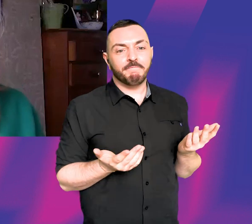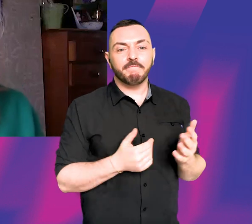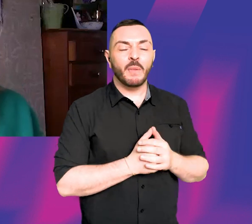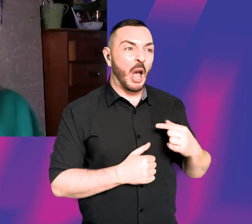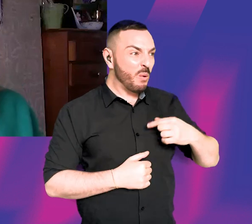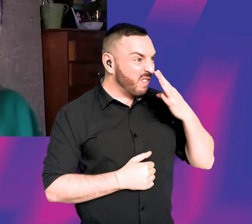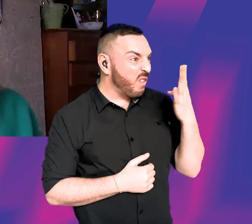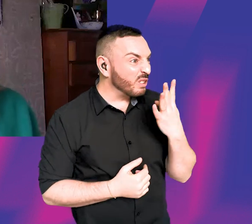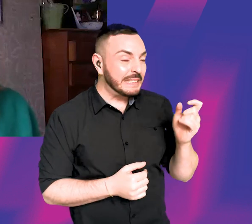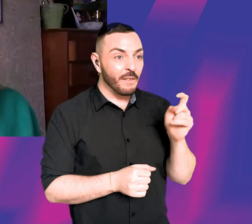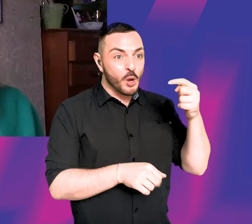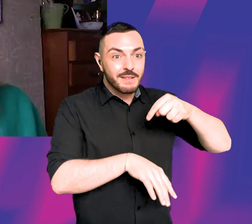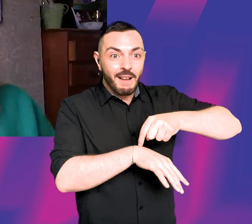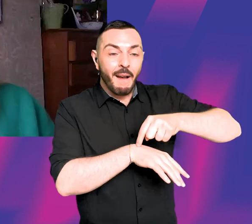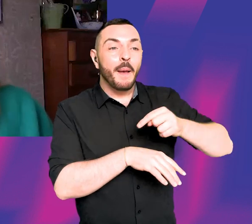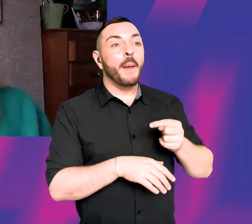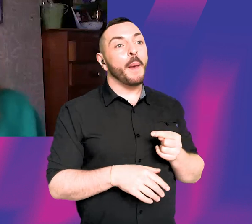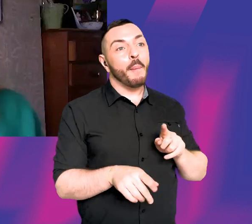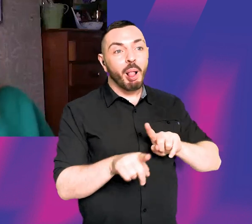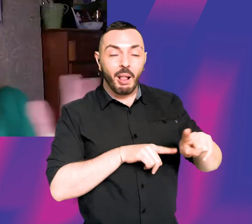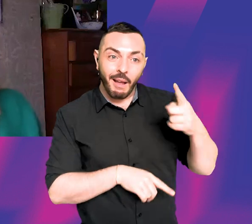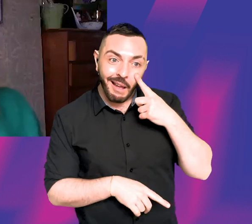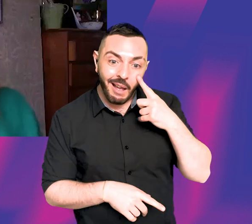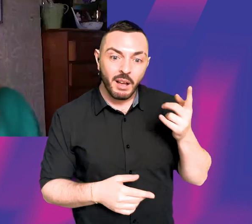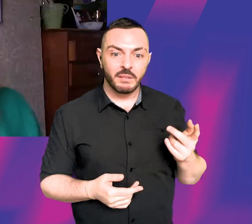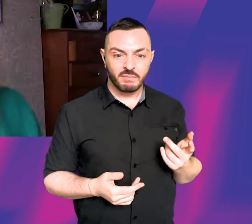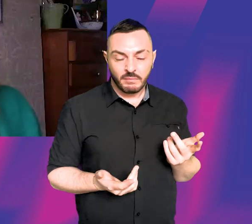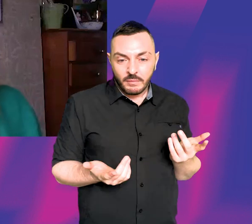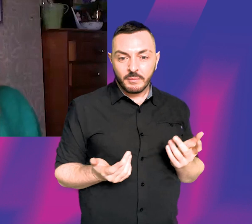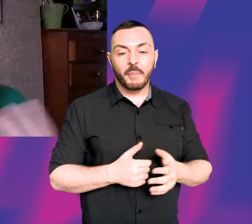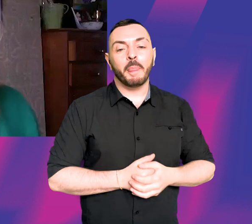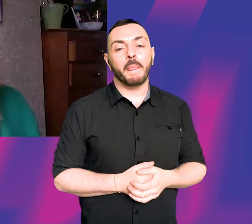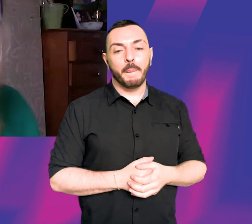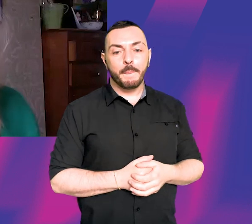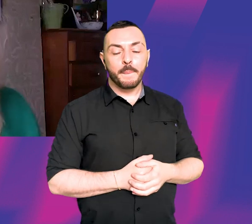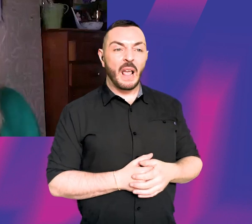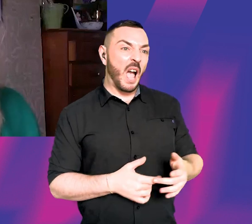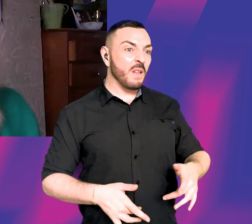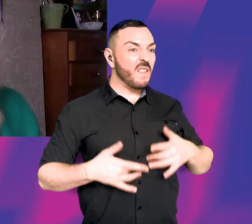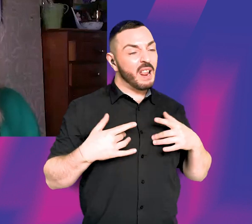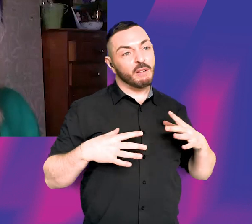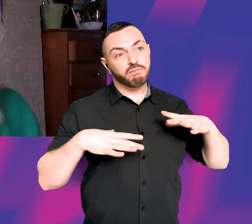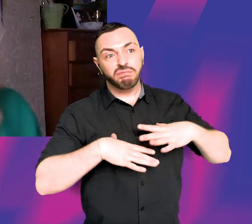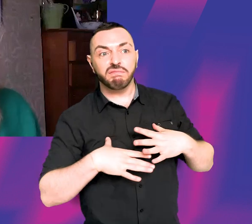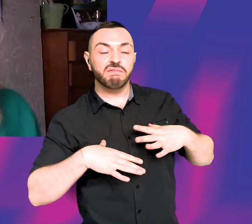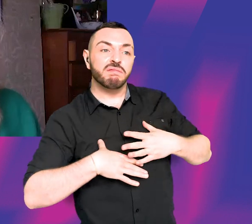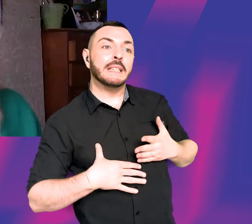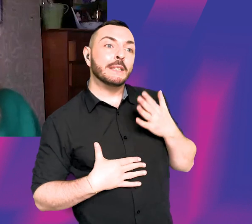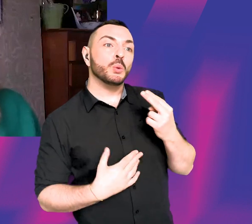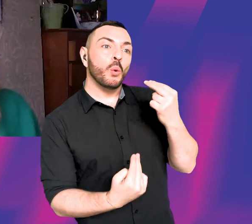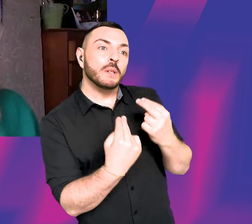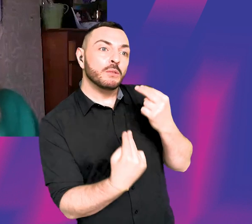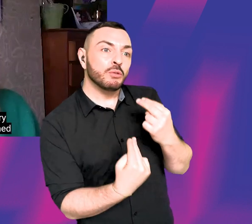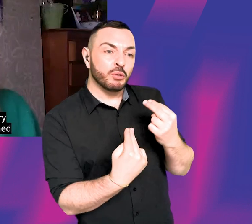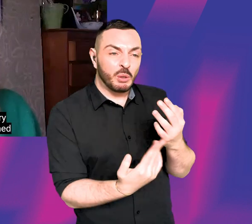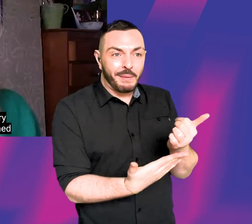14 the first time I tried, so, you know, pretty much my teacher said, there's no way, so I went in feeling quite relaxed, which I